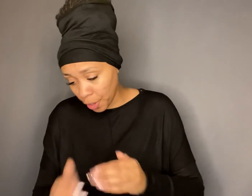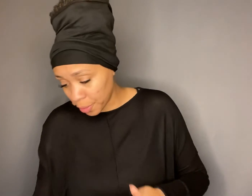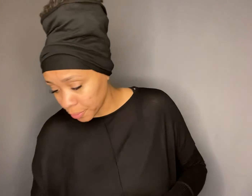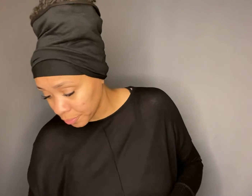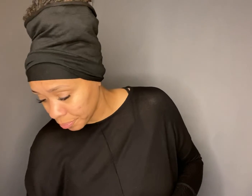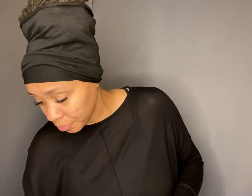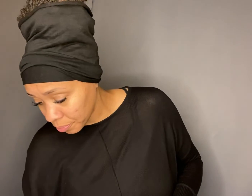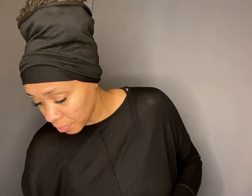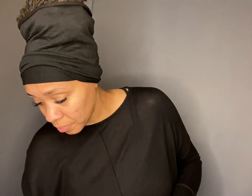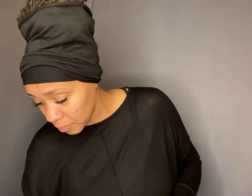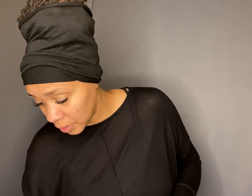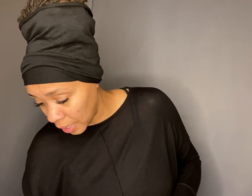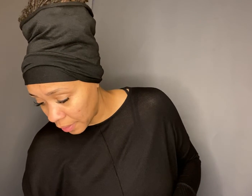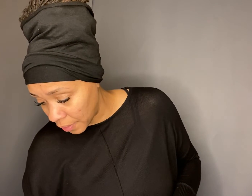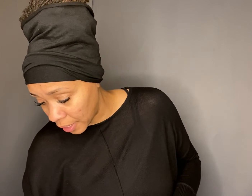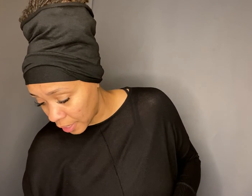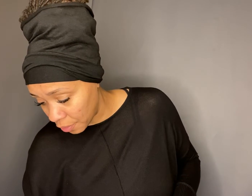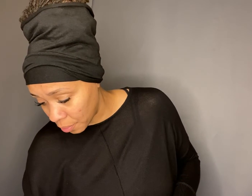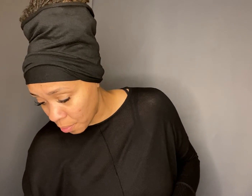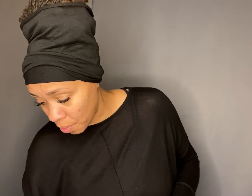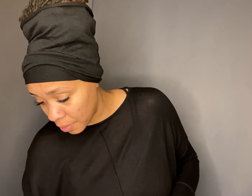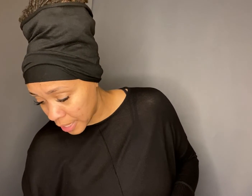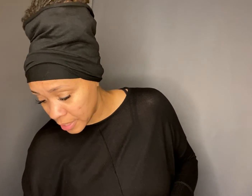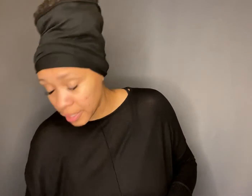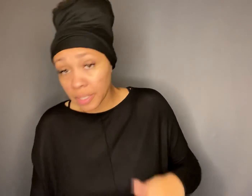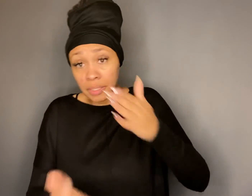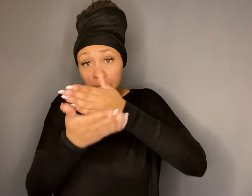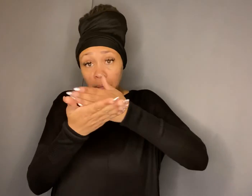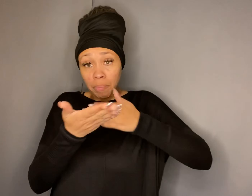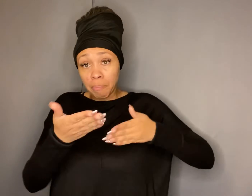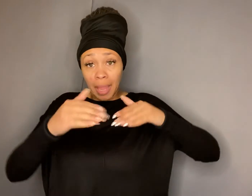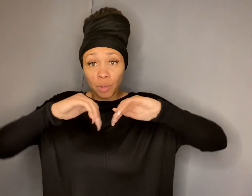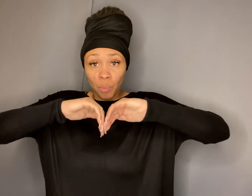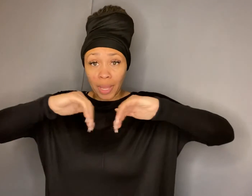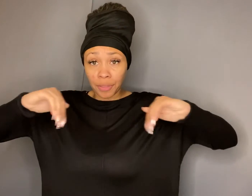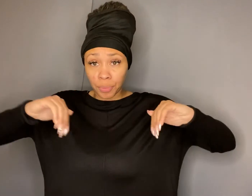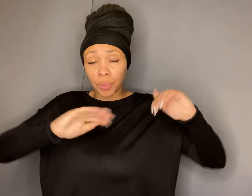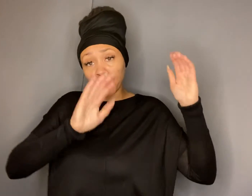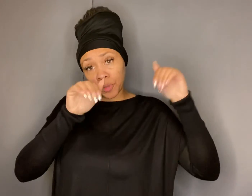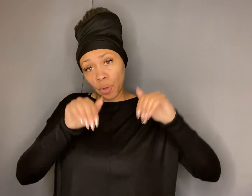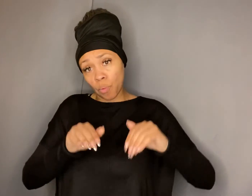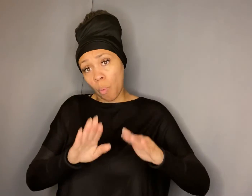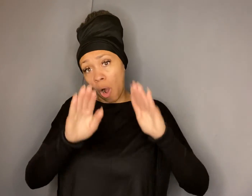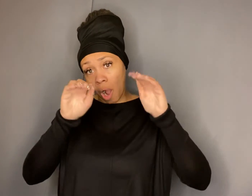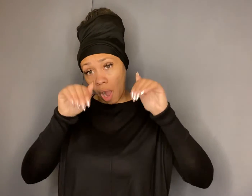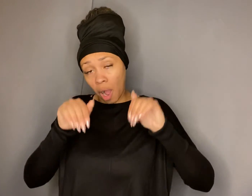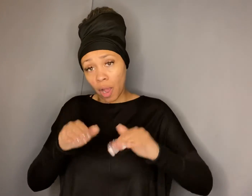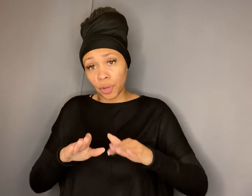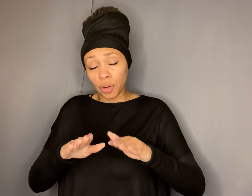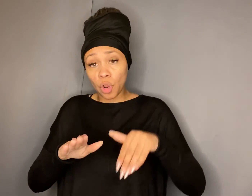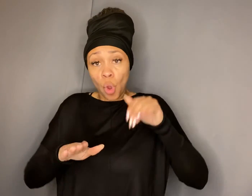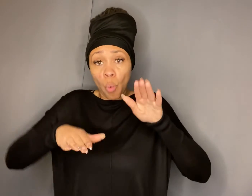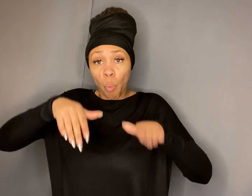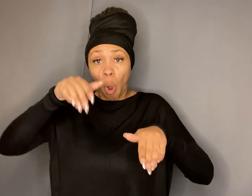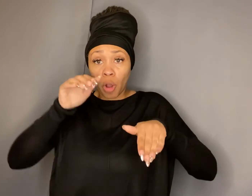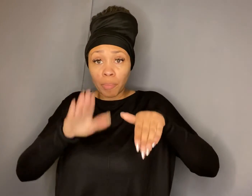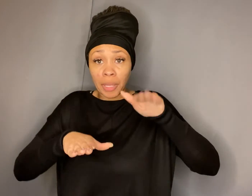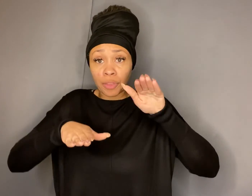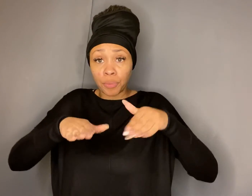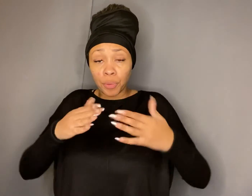and then the chorus make way through the water walk me through